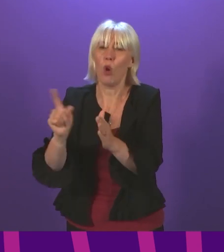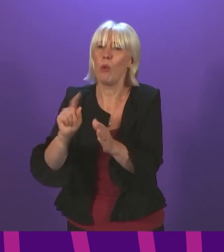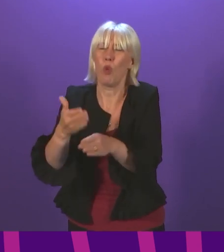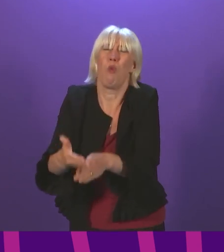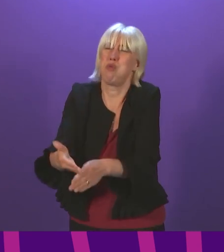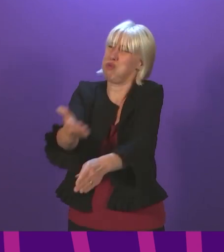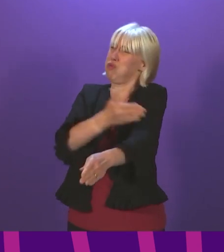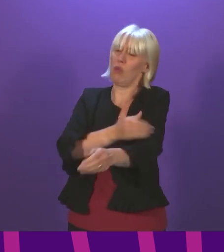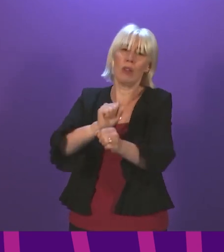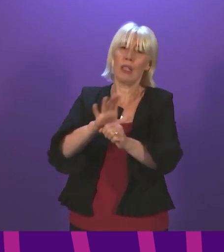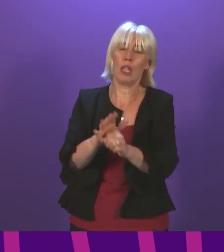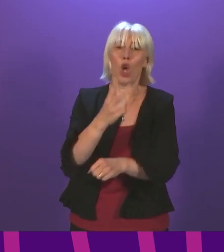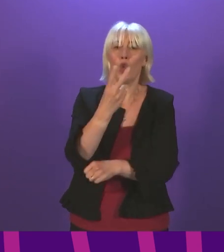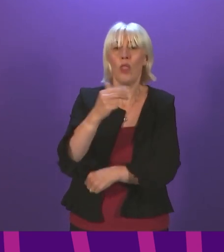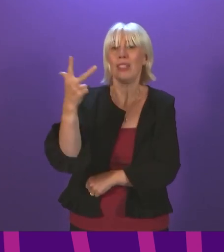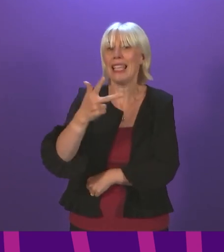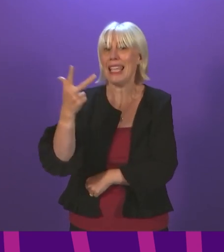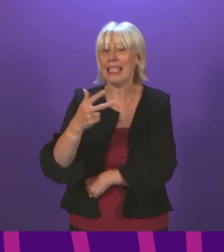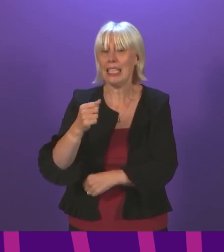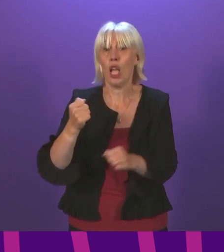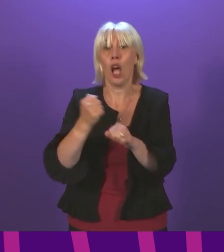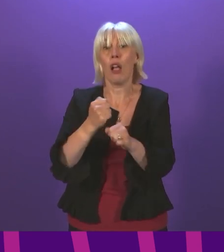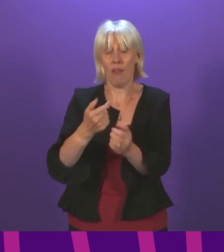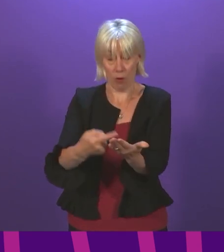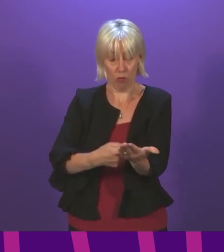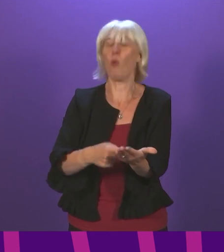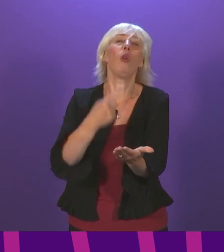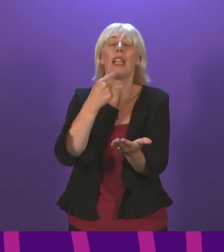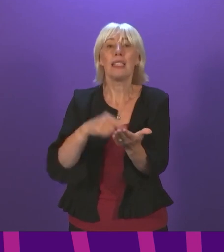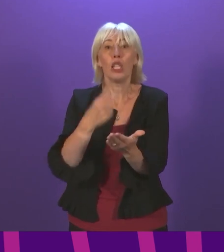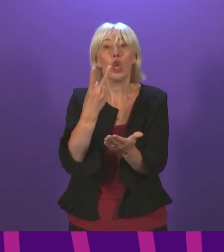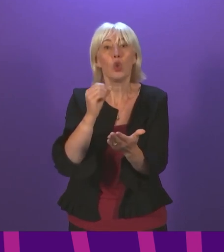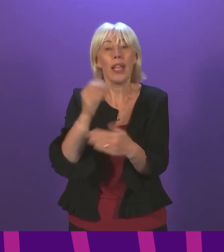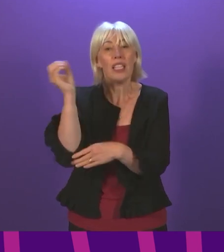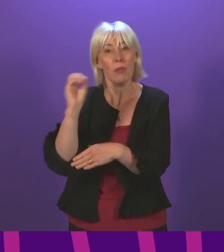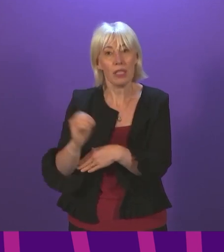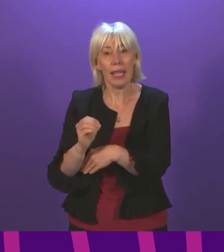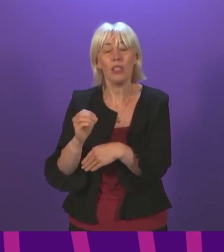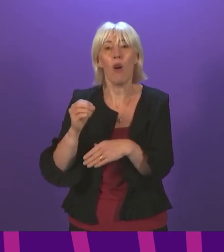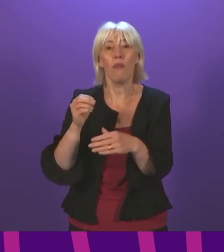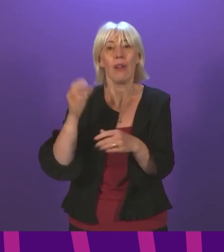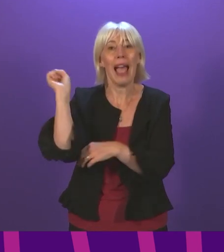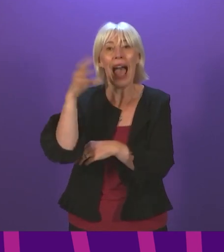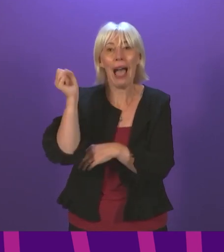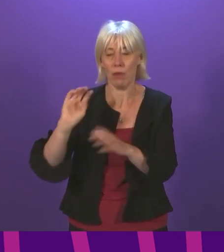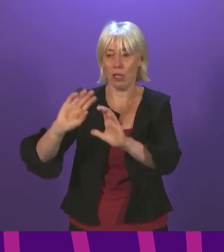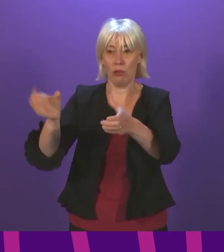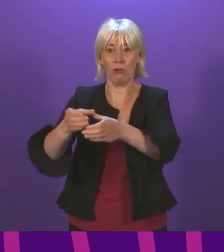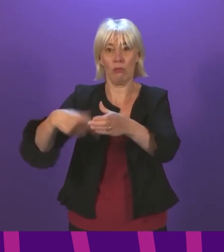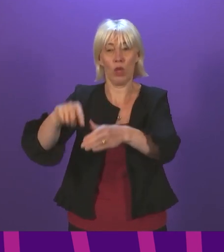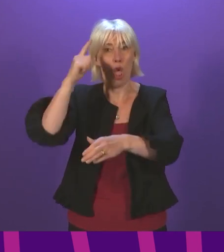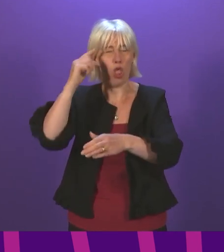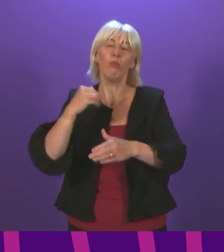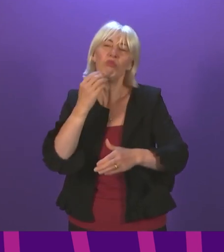-19. In 2018, a government report found only 20% of ambulance crews thought there was enough staff.